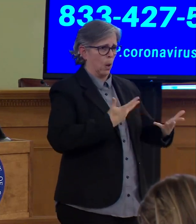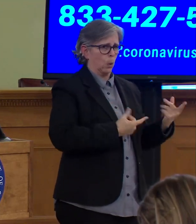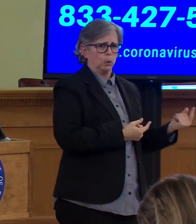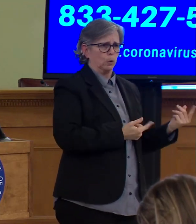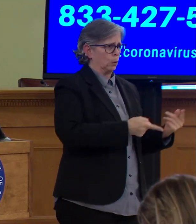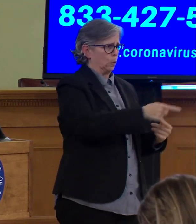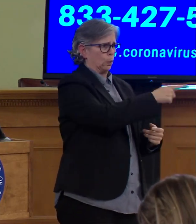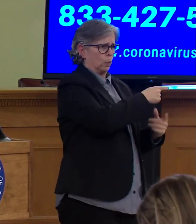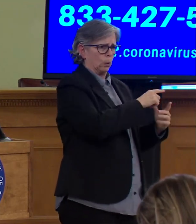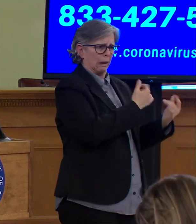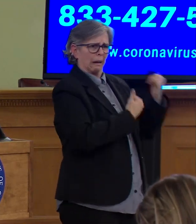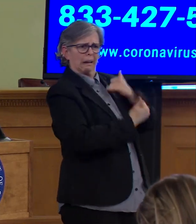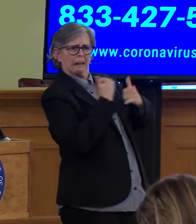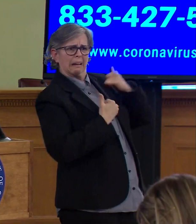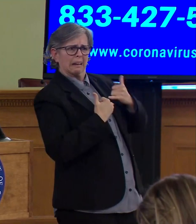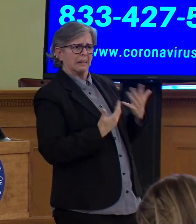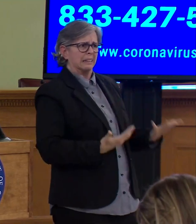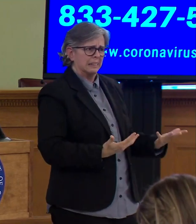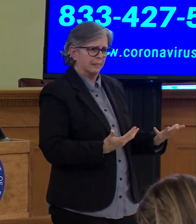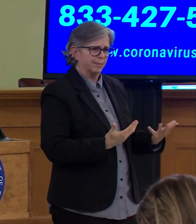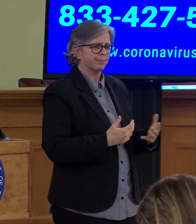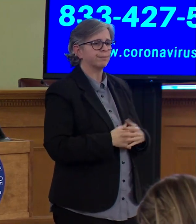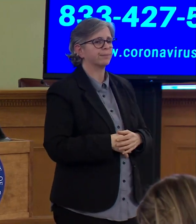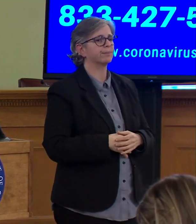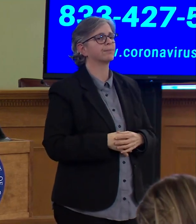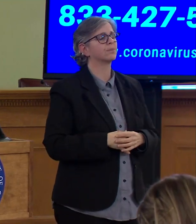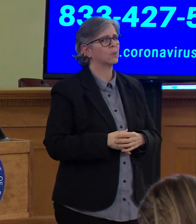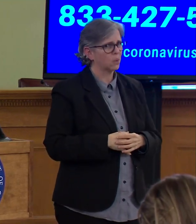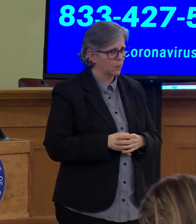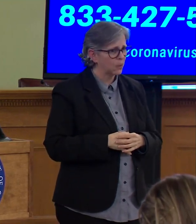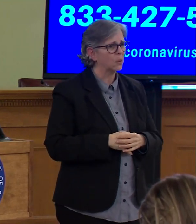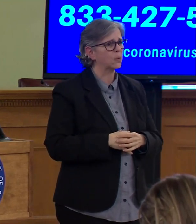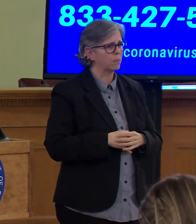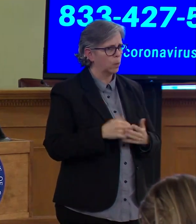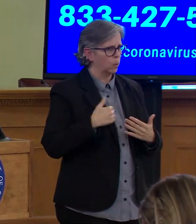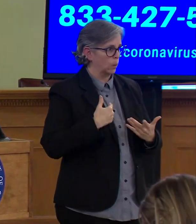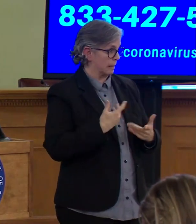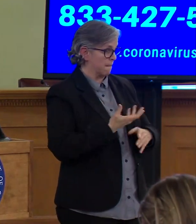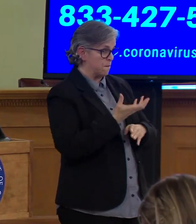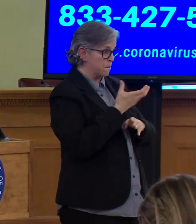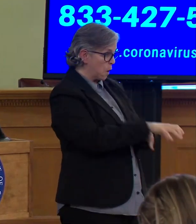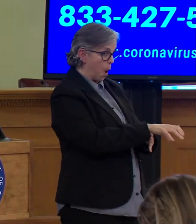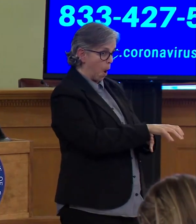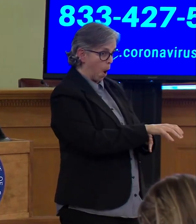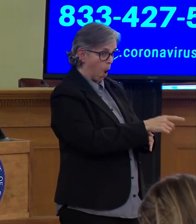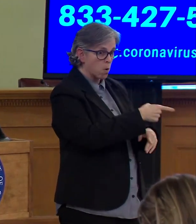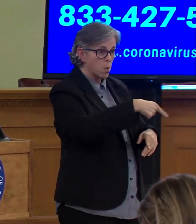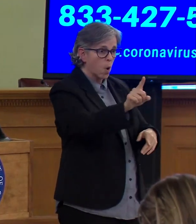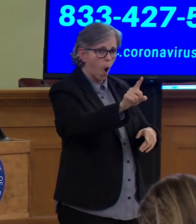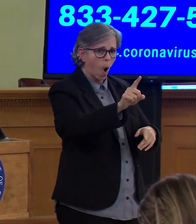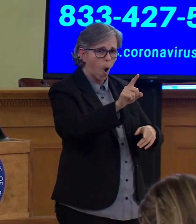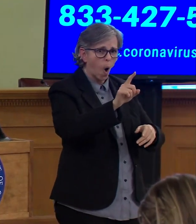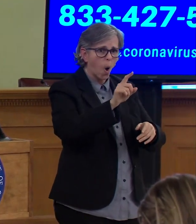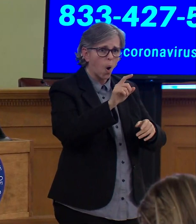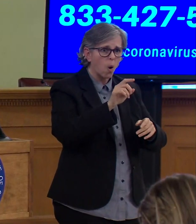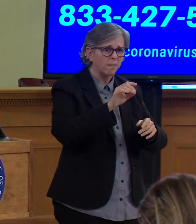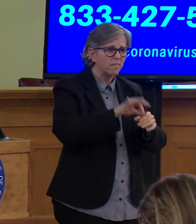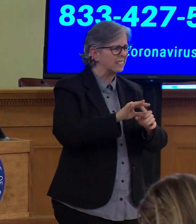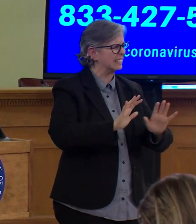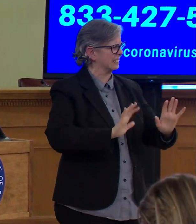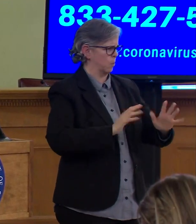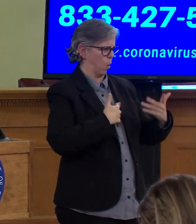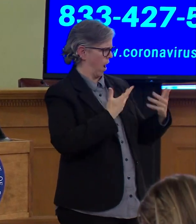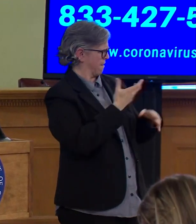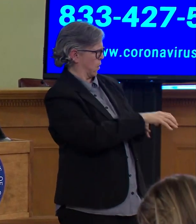We should not force them to make this choice, a choice between